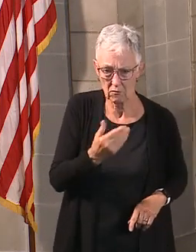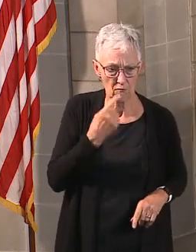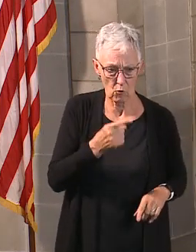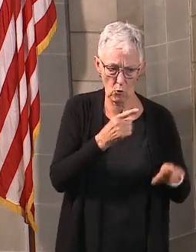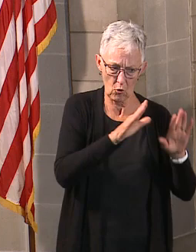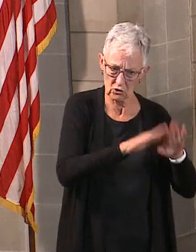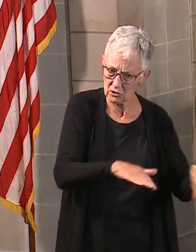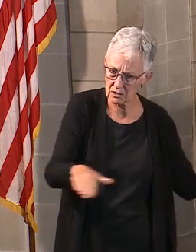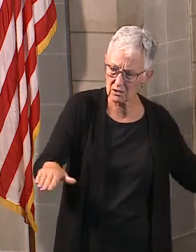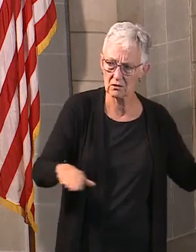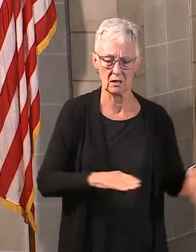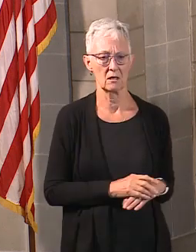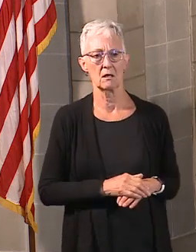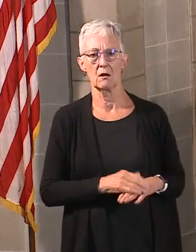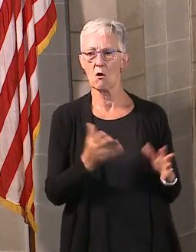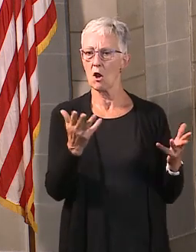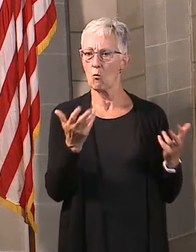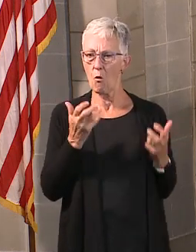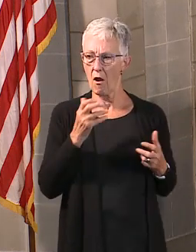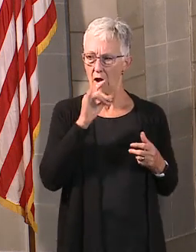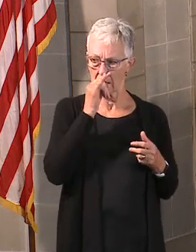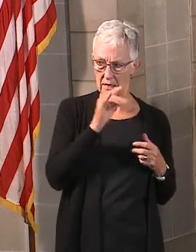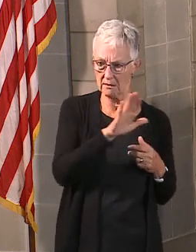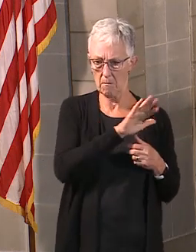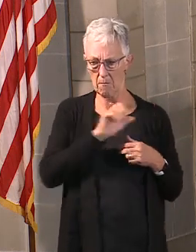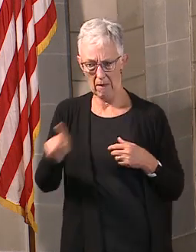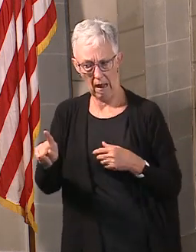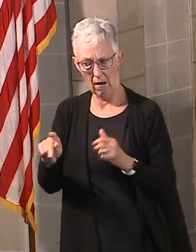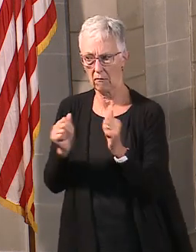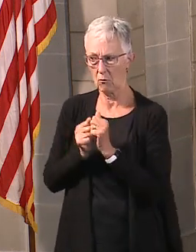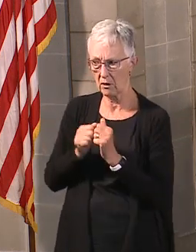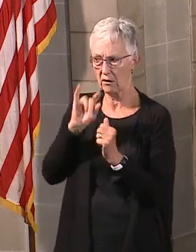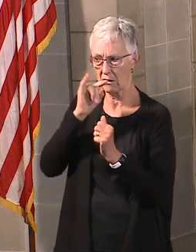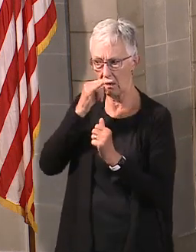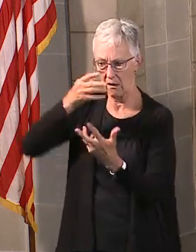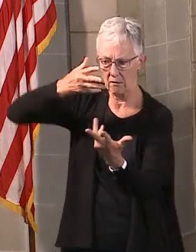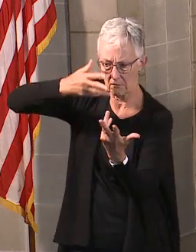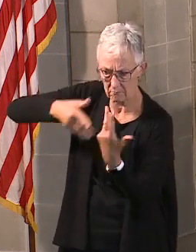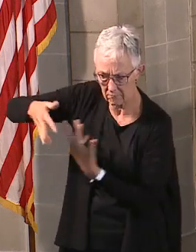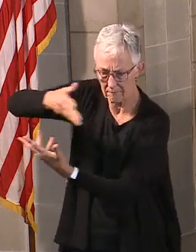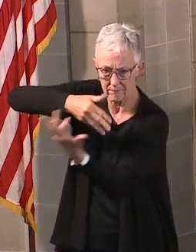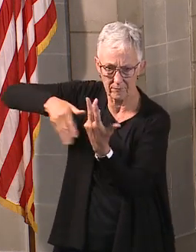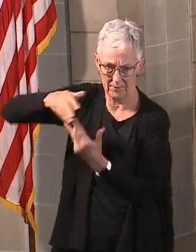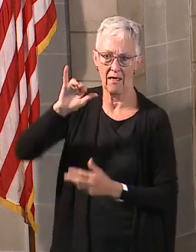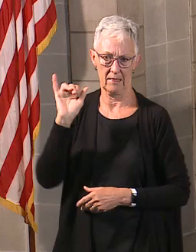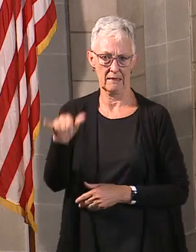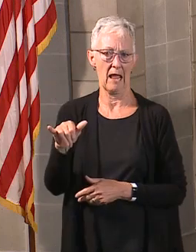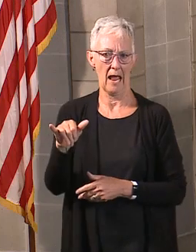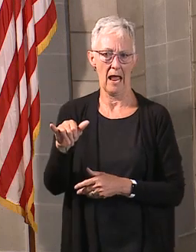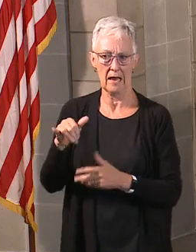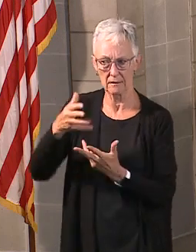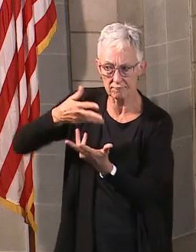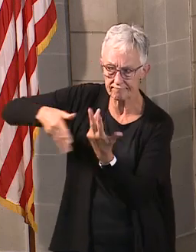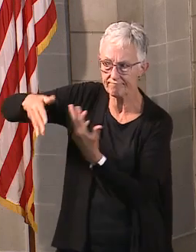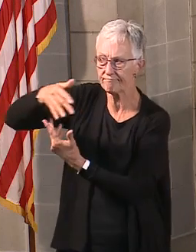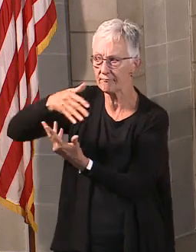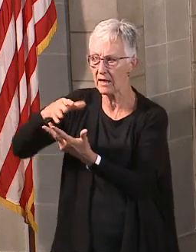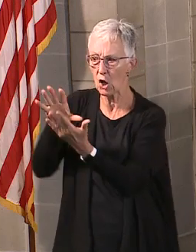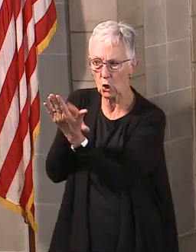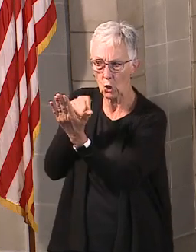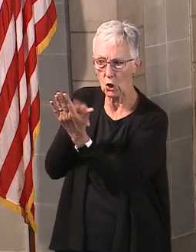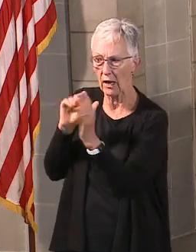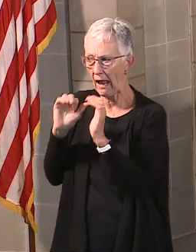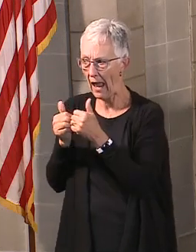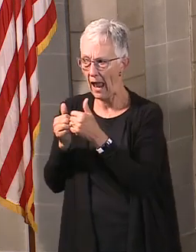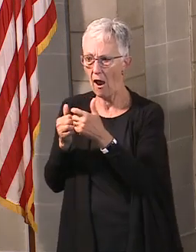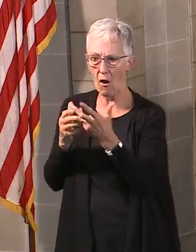colleagues and do it in a safe way. But have them be able to get that social interaction is going to be important for kids. Also, it's part